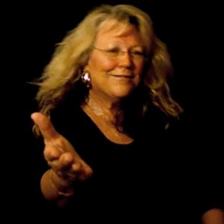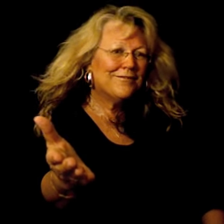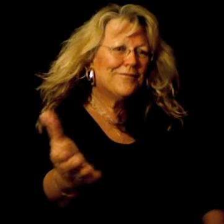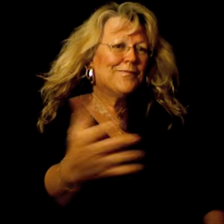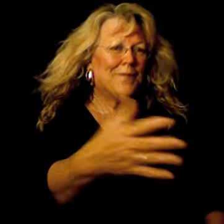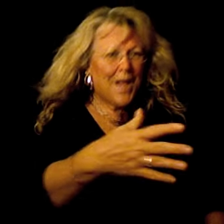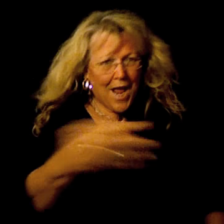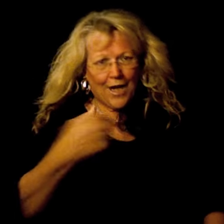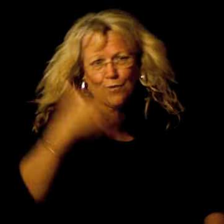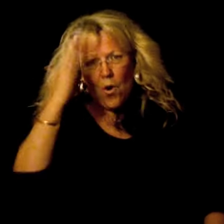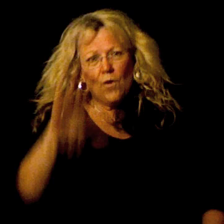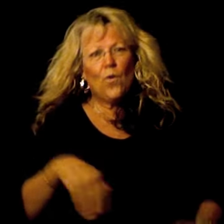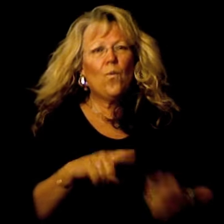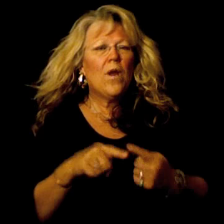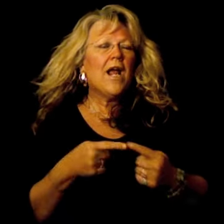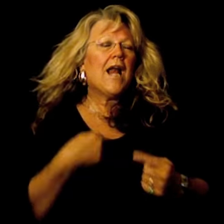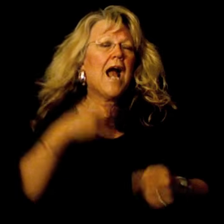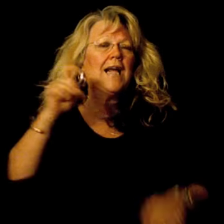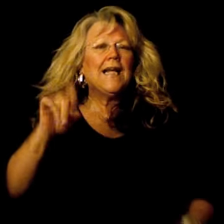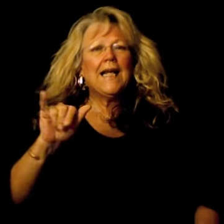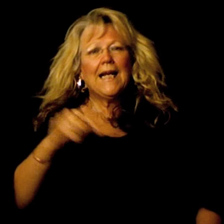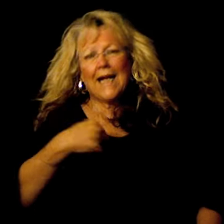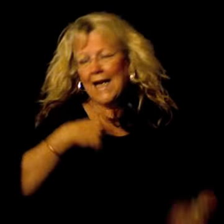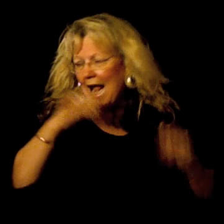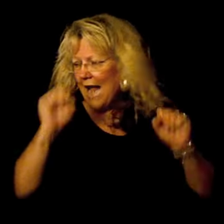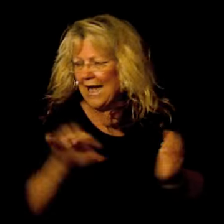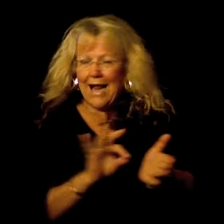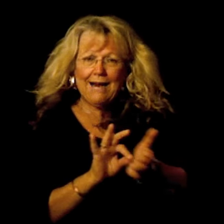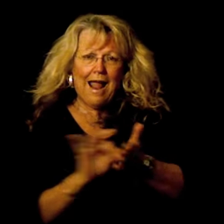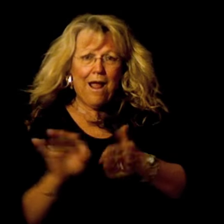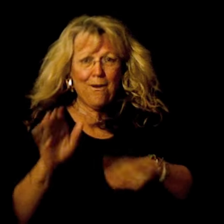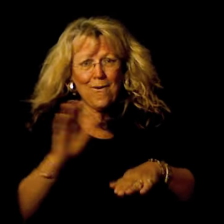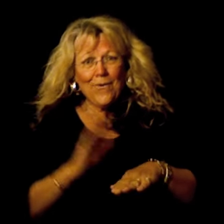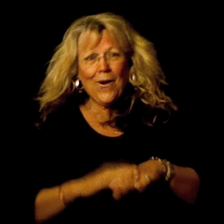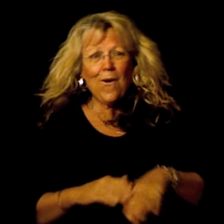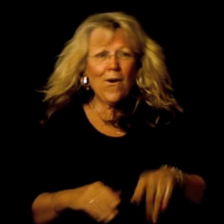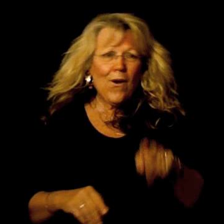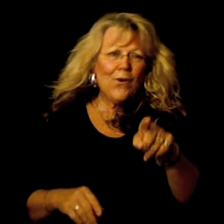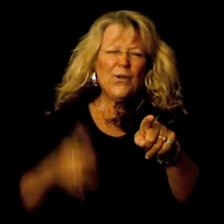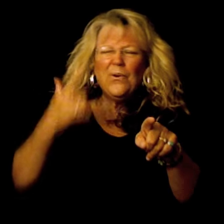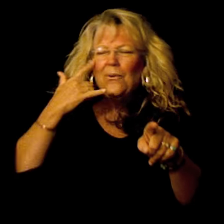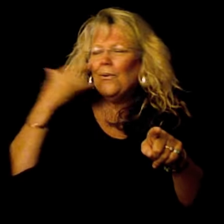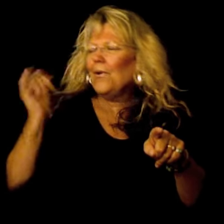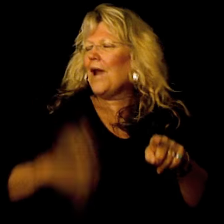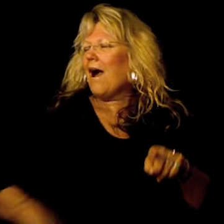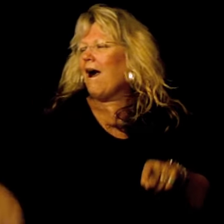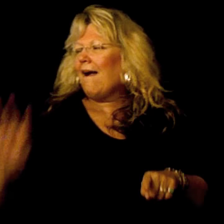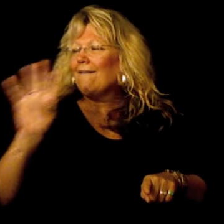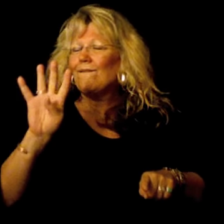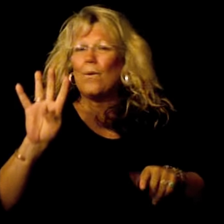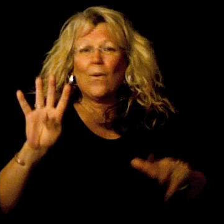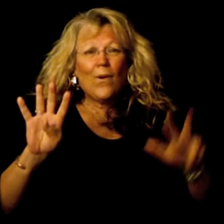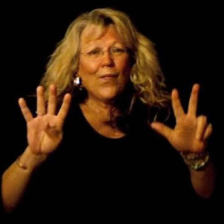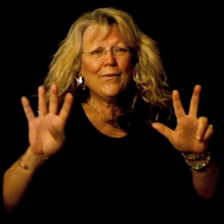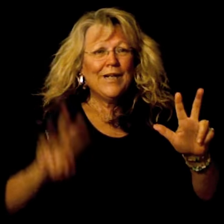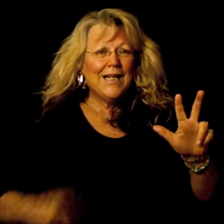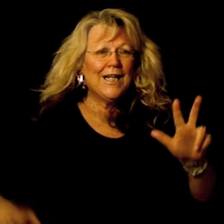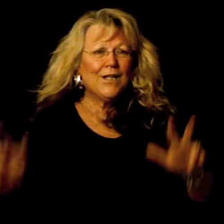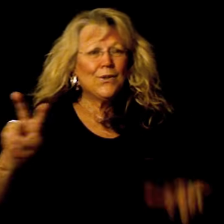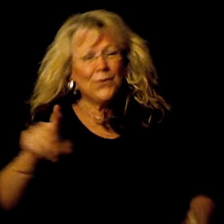And I know when I need it, I can count on you like four, three, two,